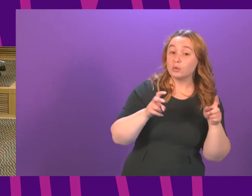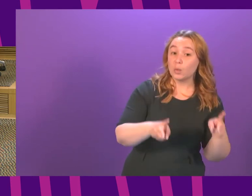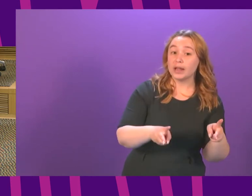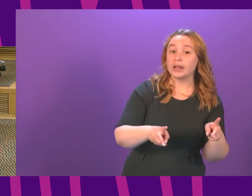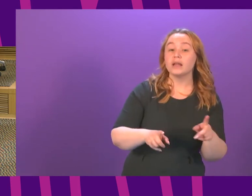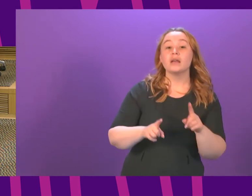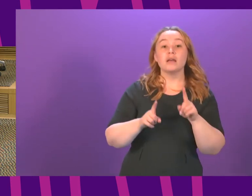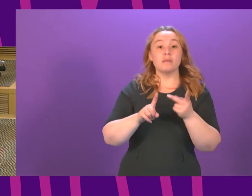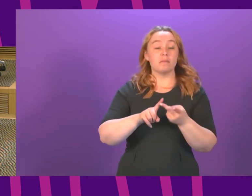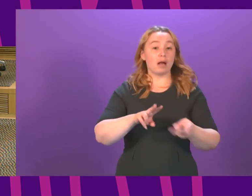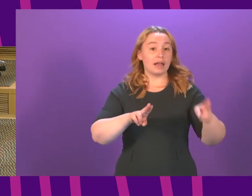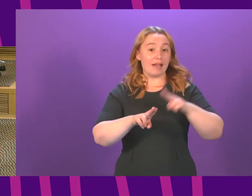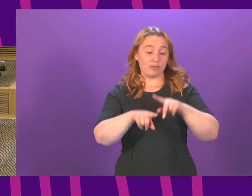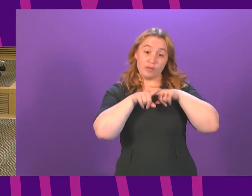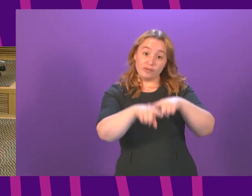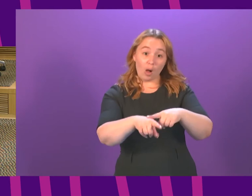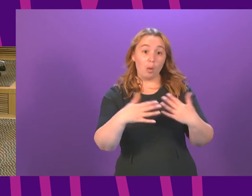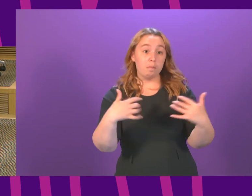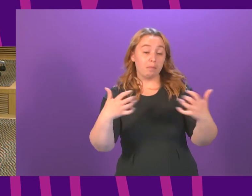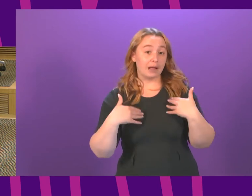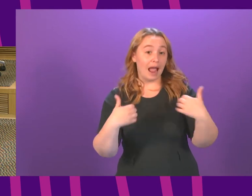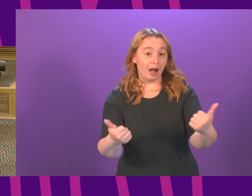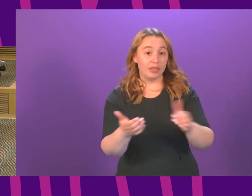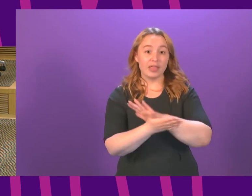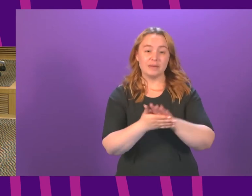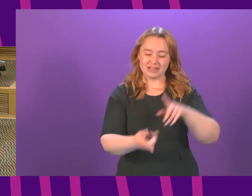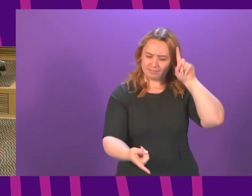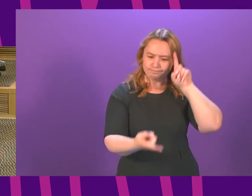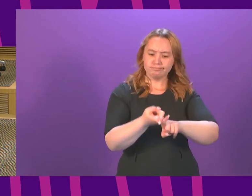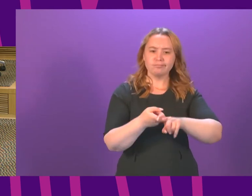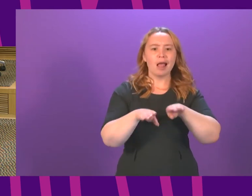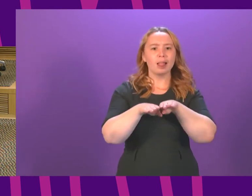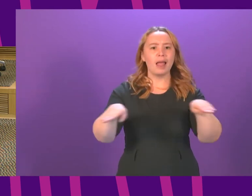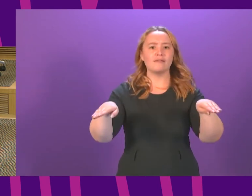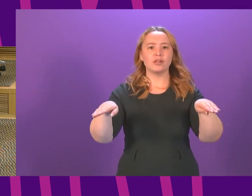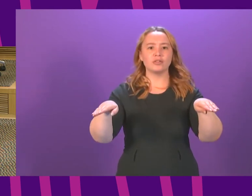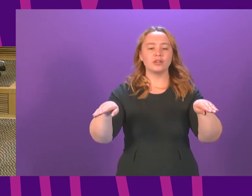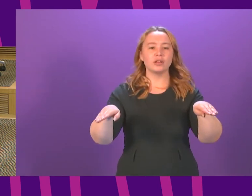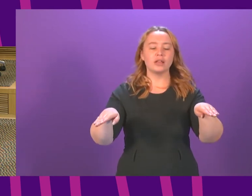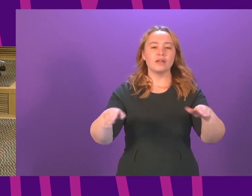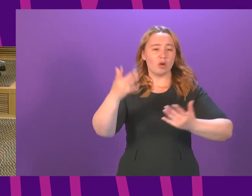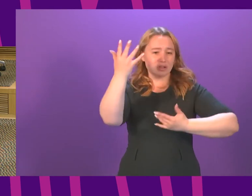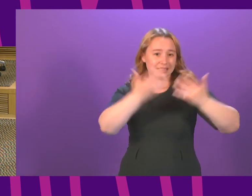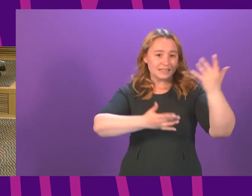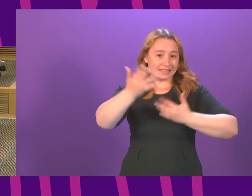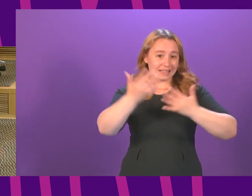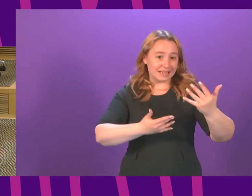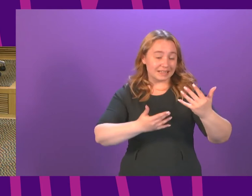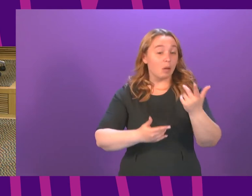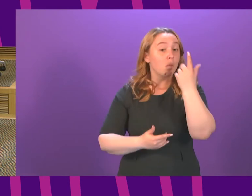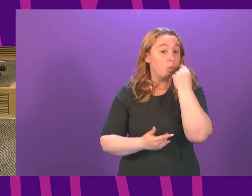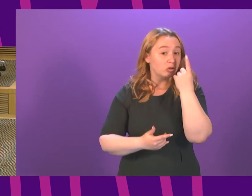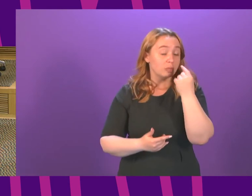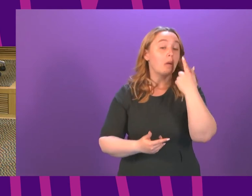held the whole of the country in the levels they are at right now on some of the raw figures it can be argued or could be